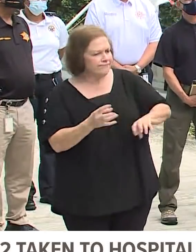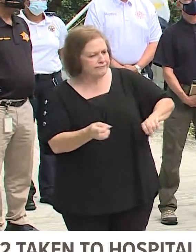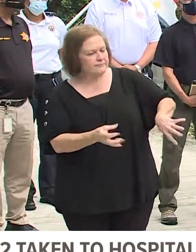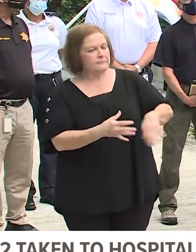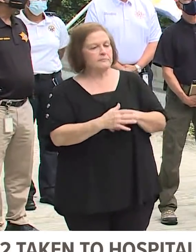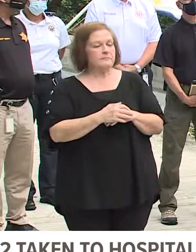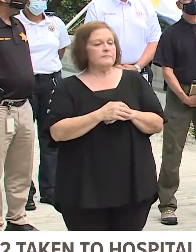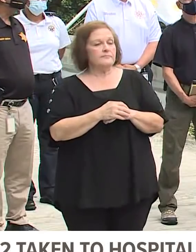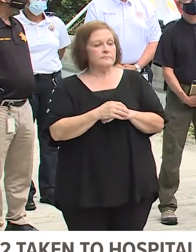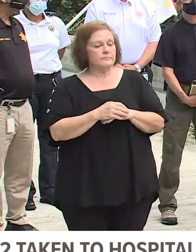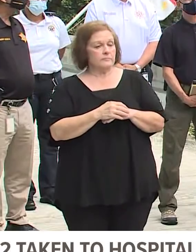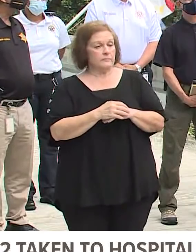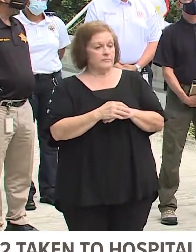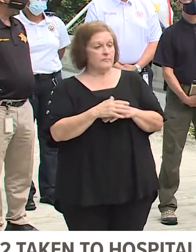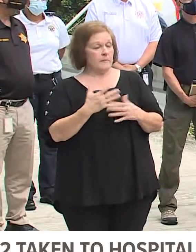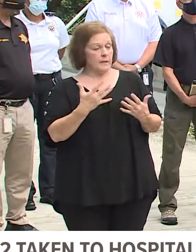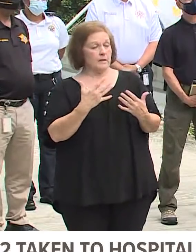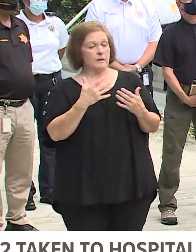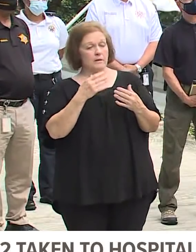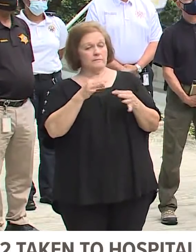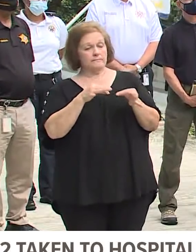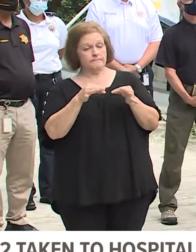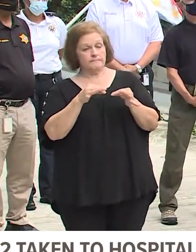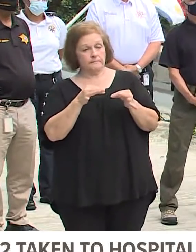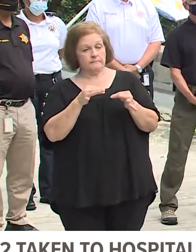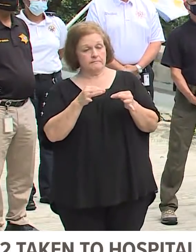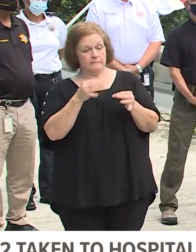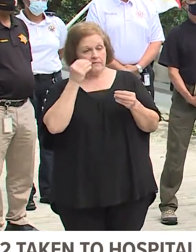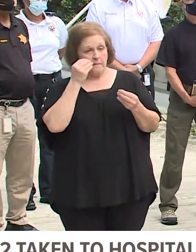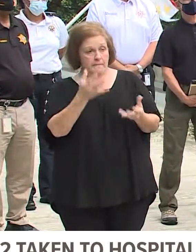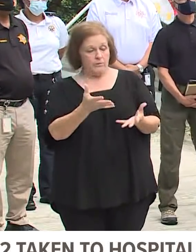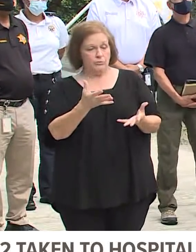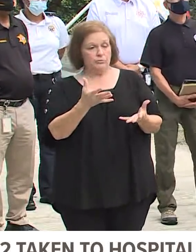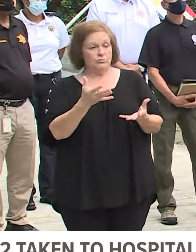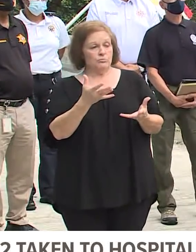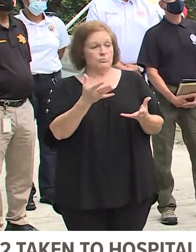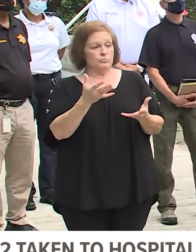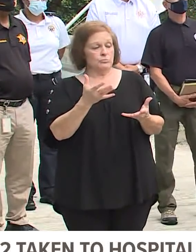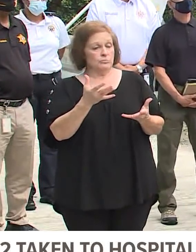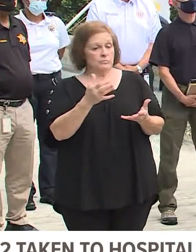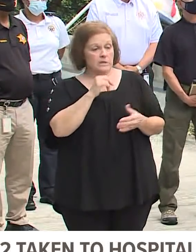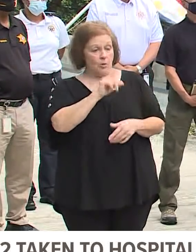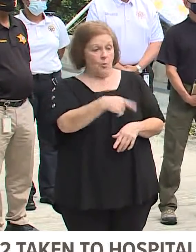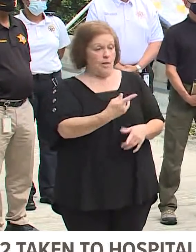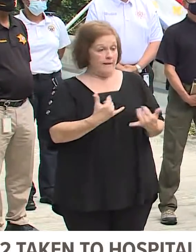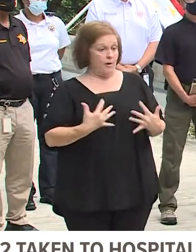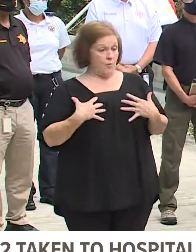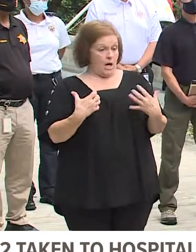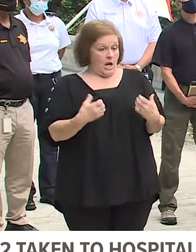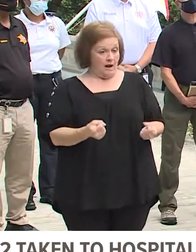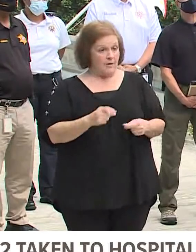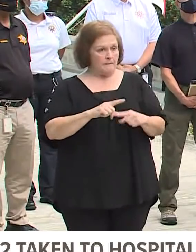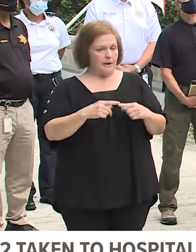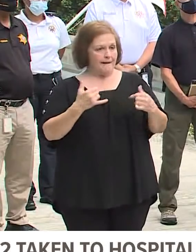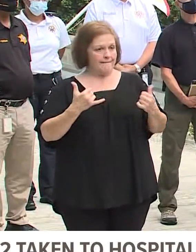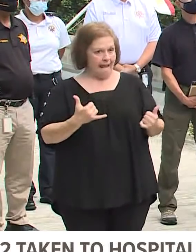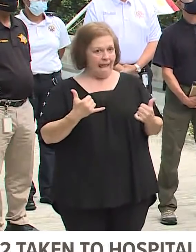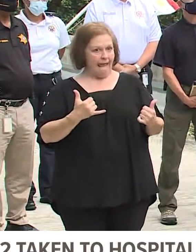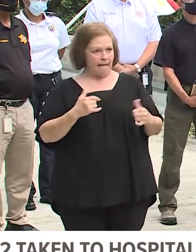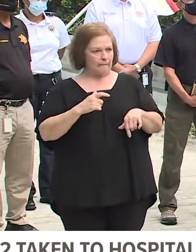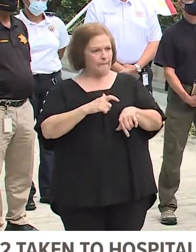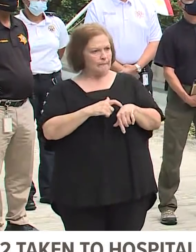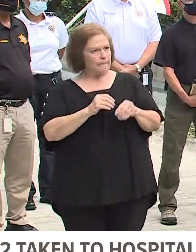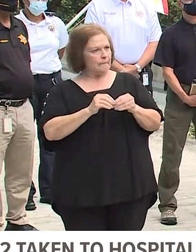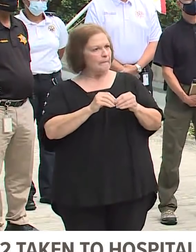By the end of a couple updates one we're not only recovering but we're in the peak of hurricane season